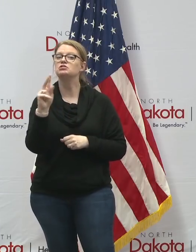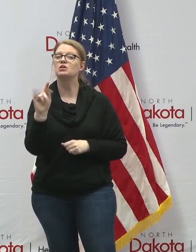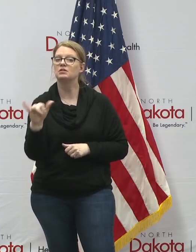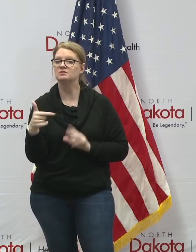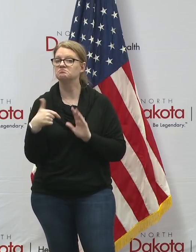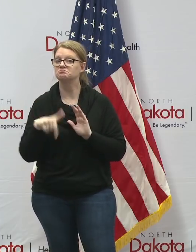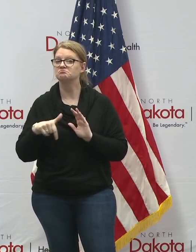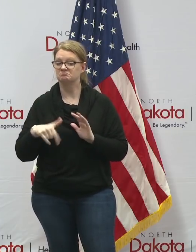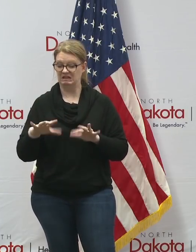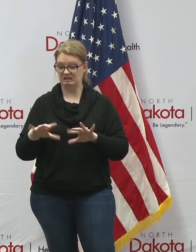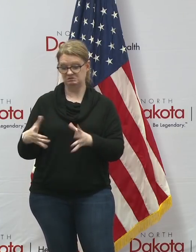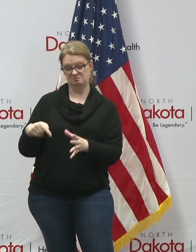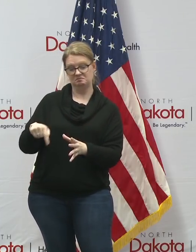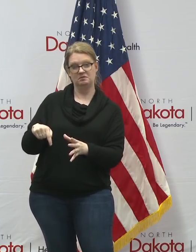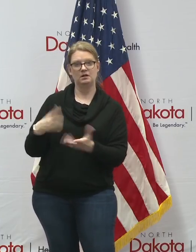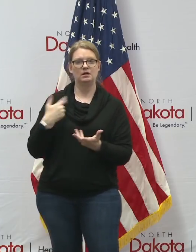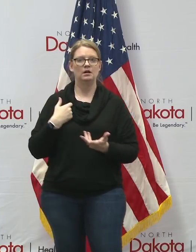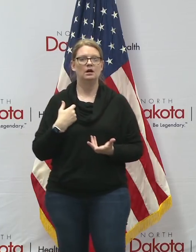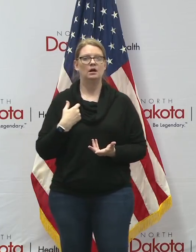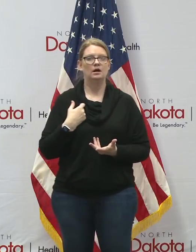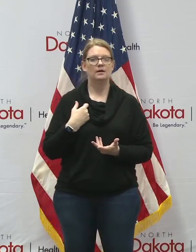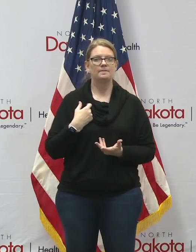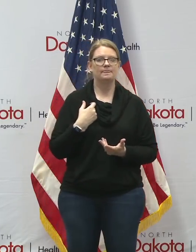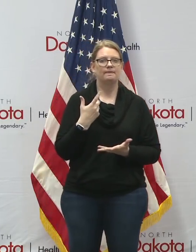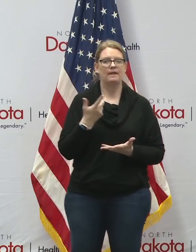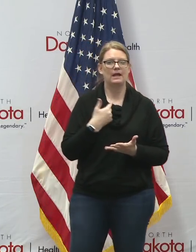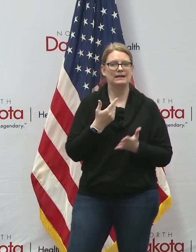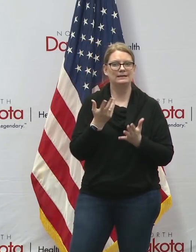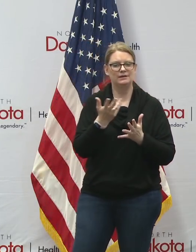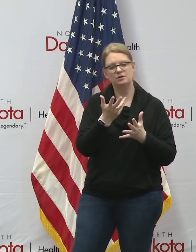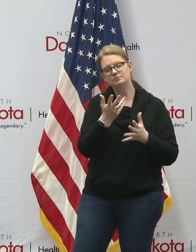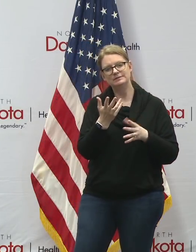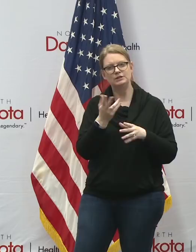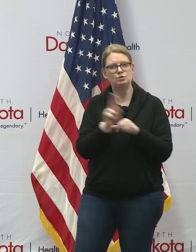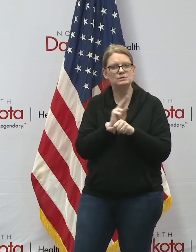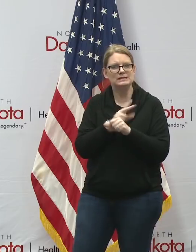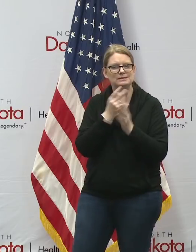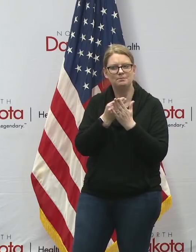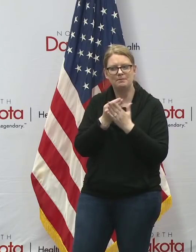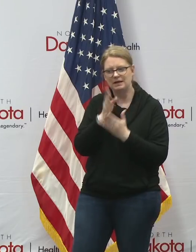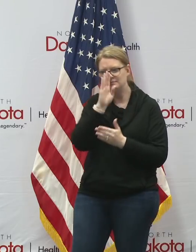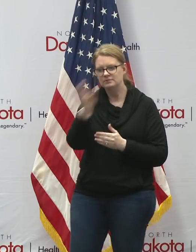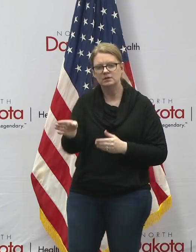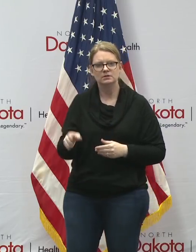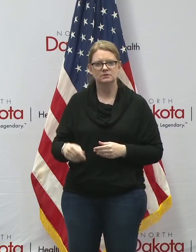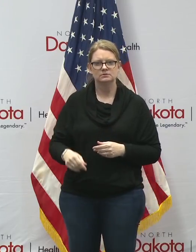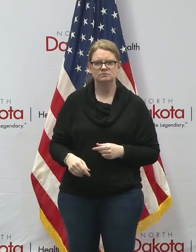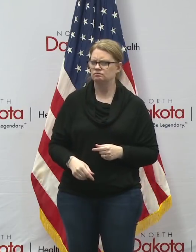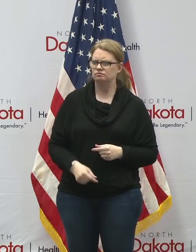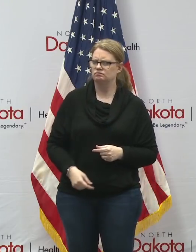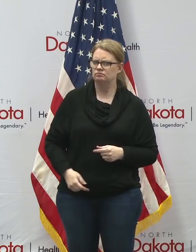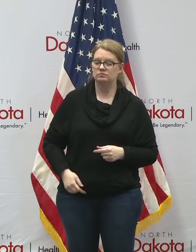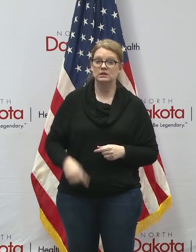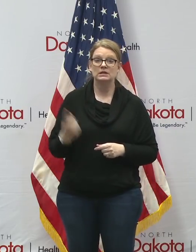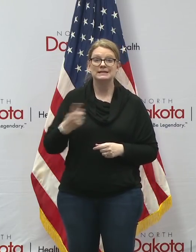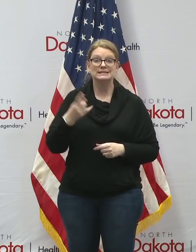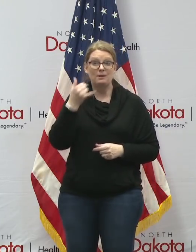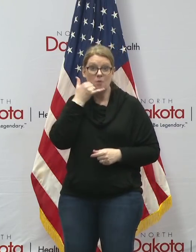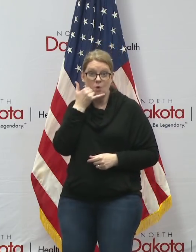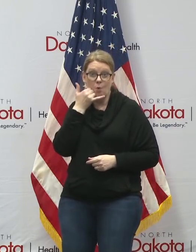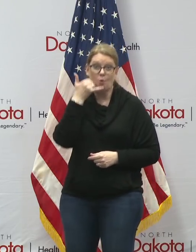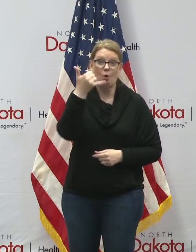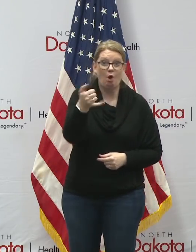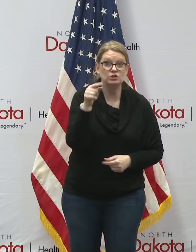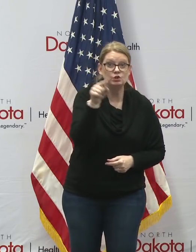somebody who can get money directly somewhere don't ever respond to somebody who calls you on the